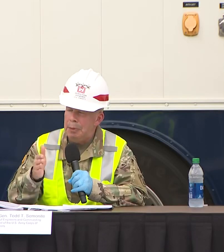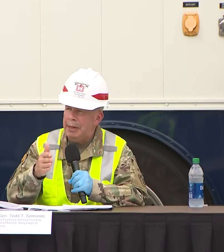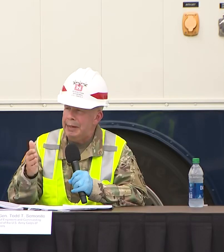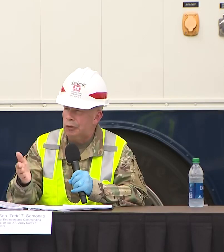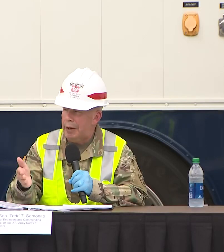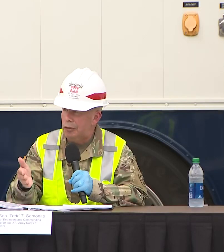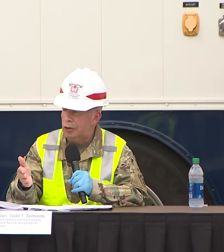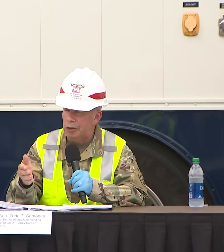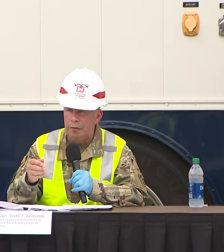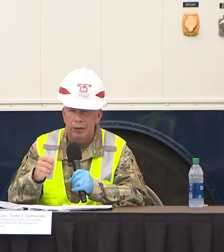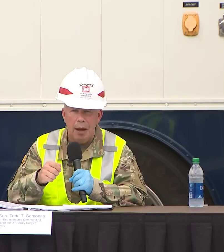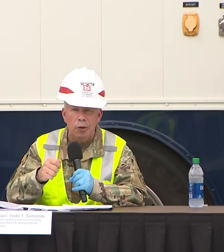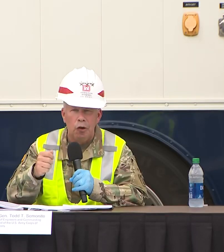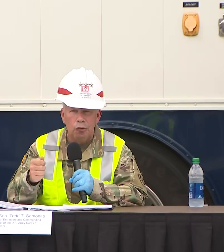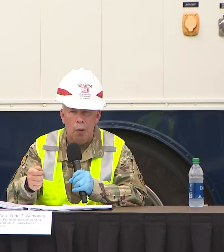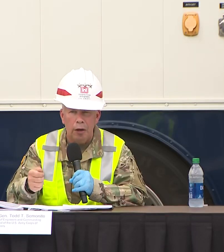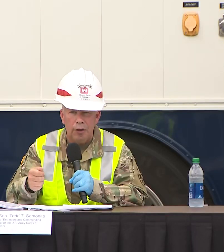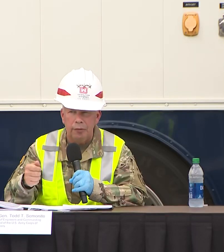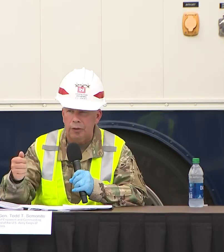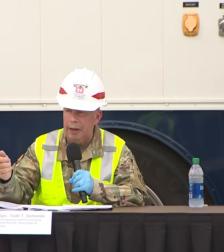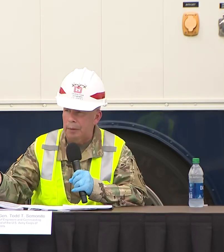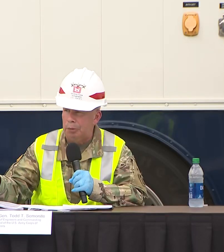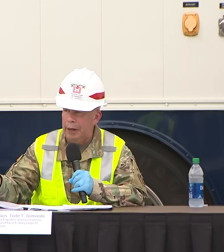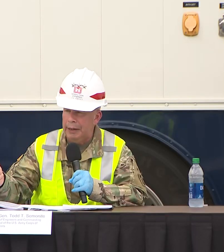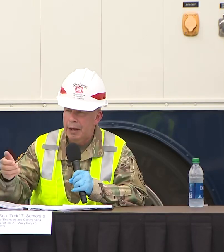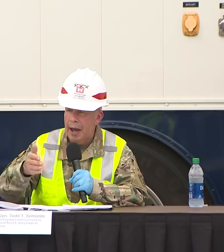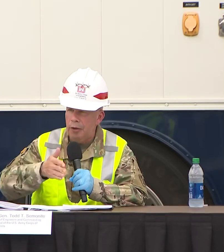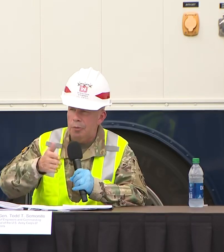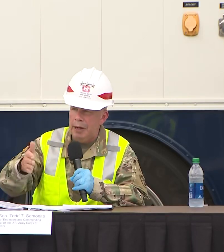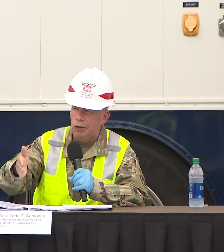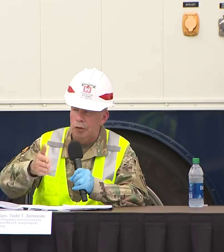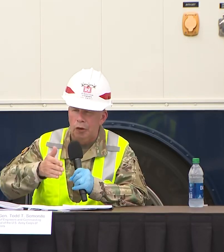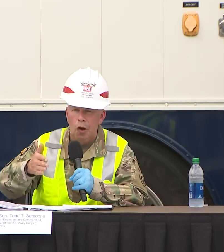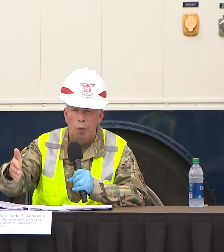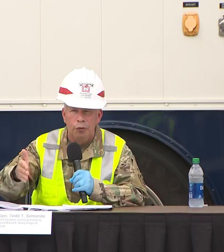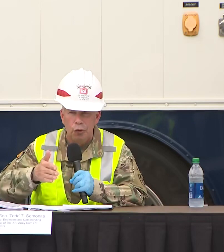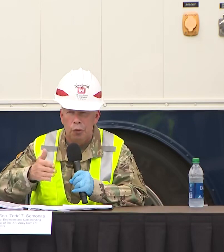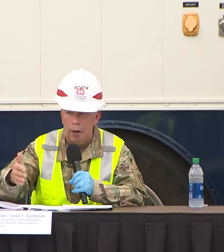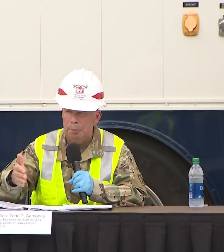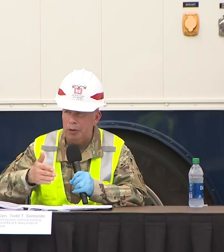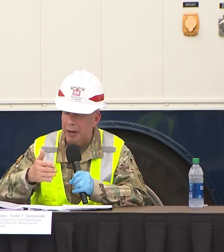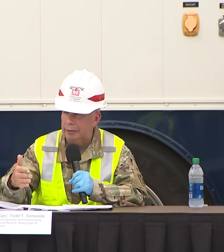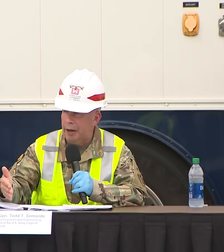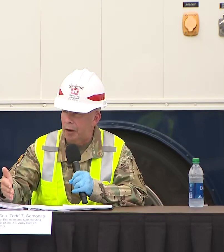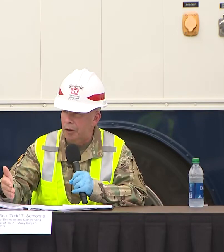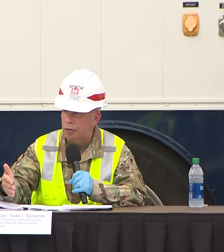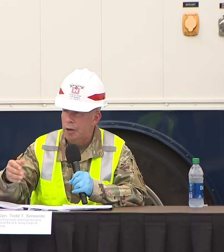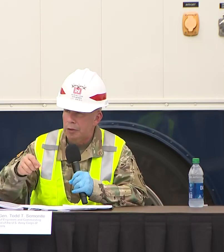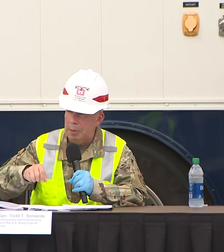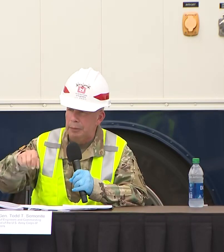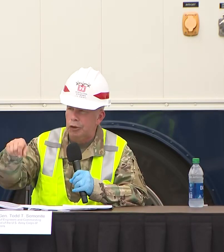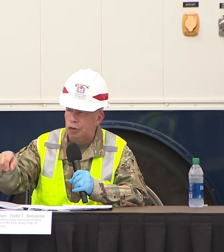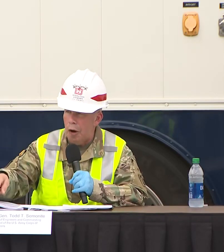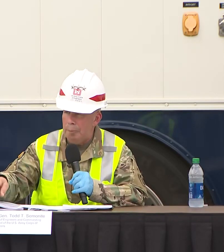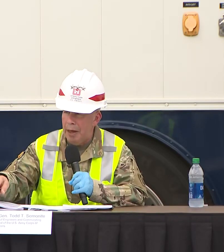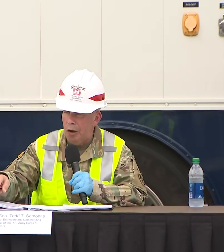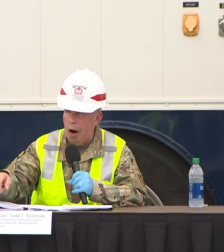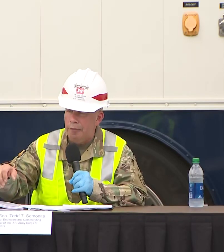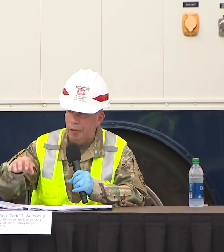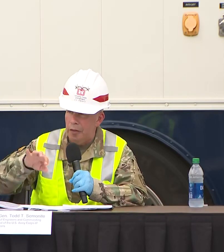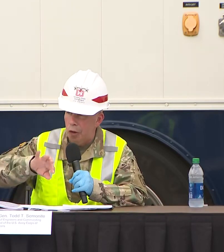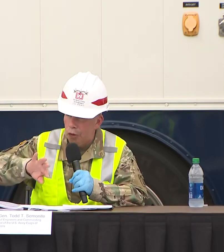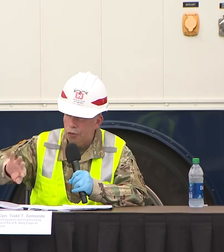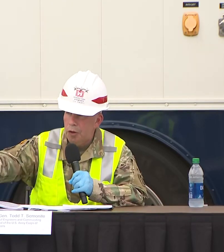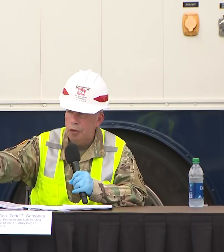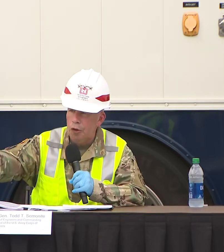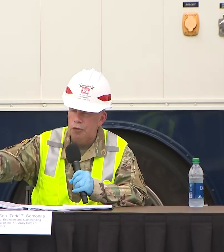PPE transition every time a nurse walks out to take a break how do you make sure they're going through the right protected areas to be able to drop that